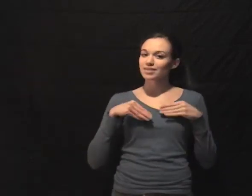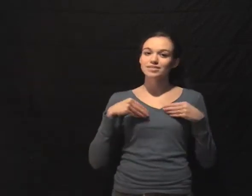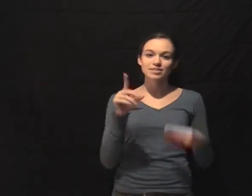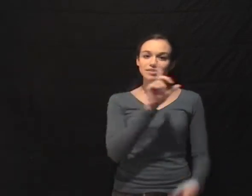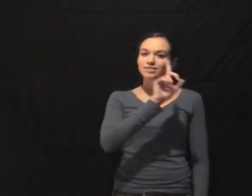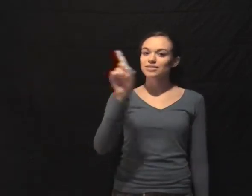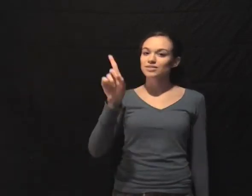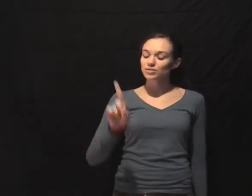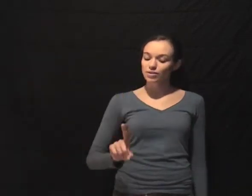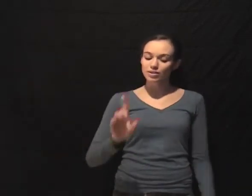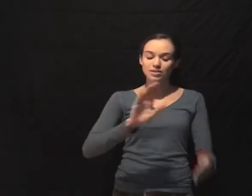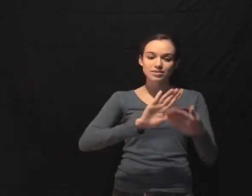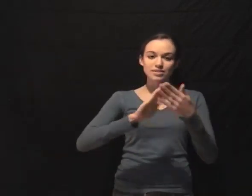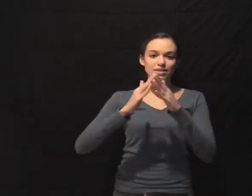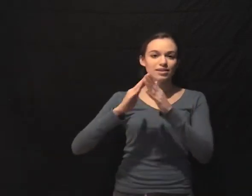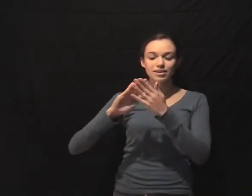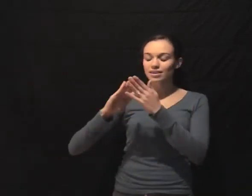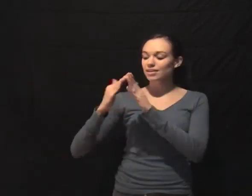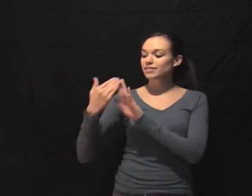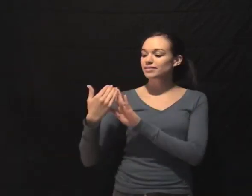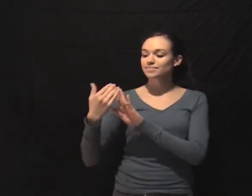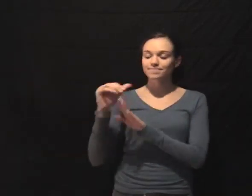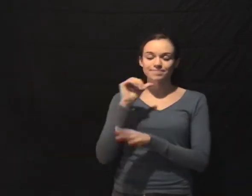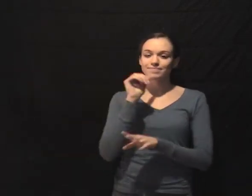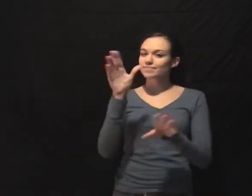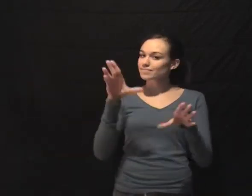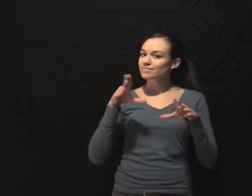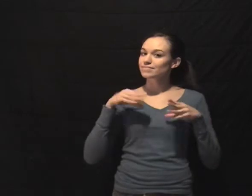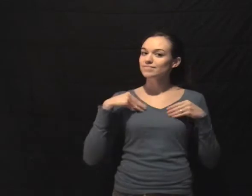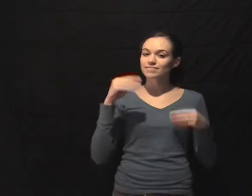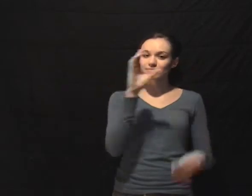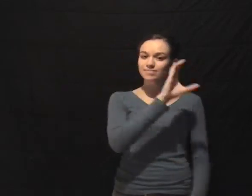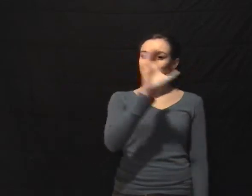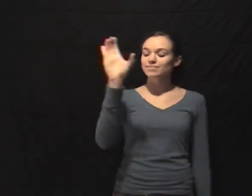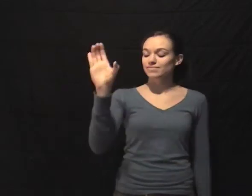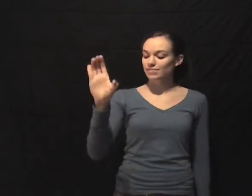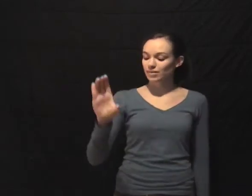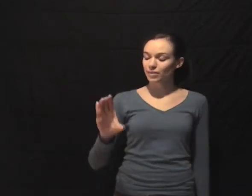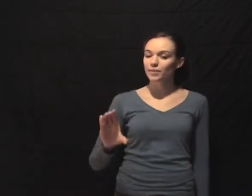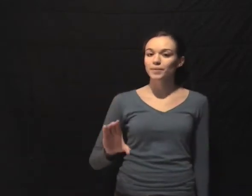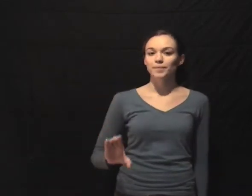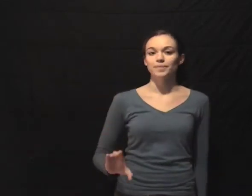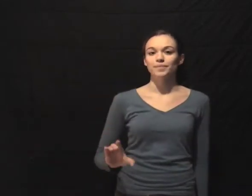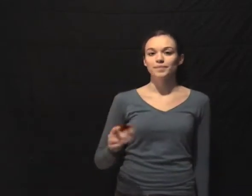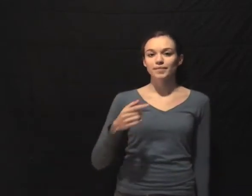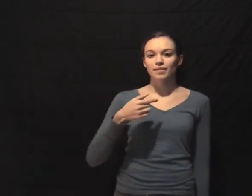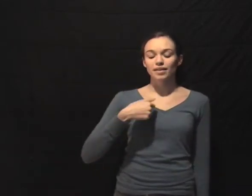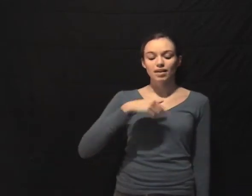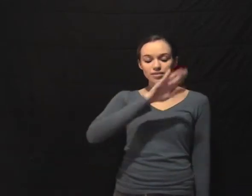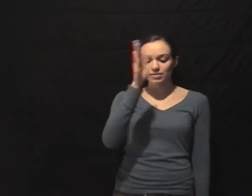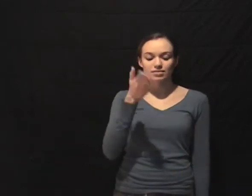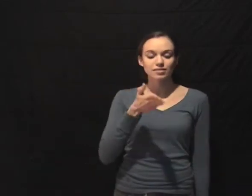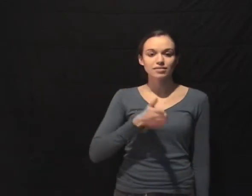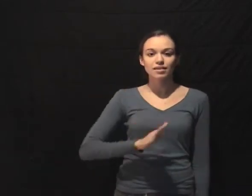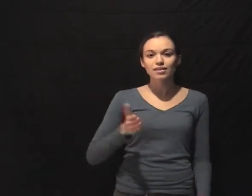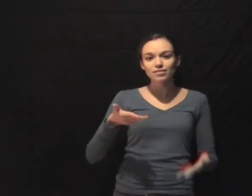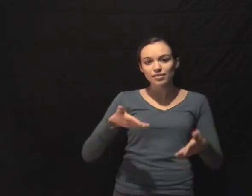to Detroit City Not to Chicago And I won't let you